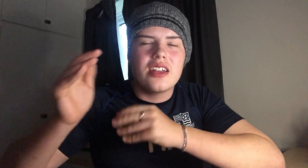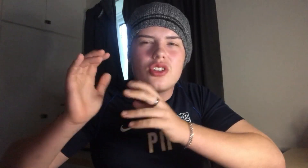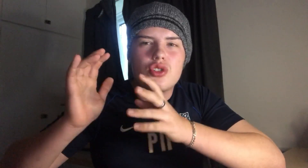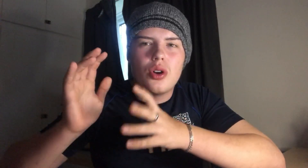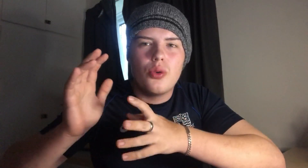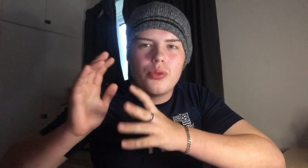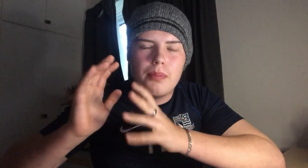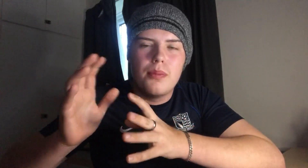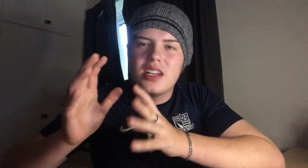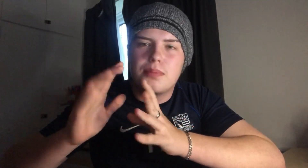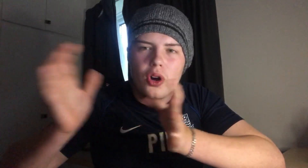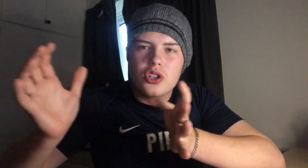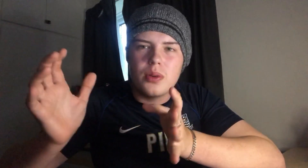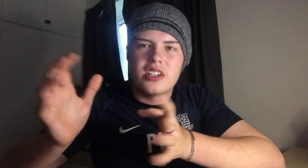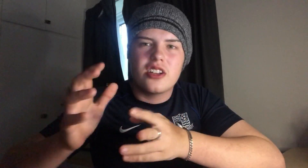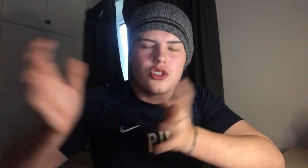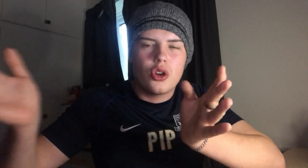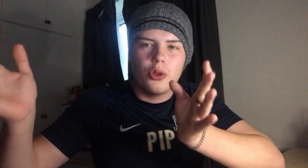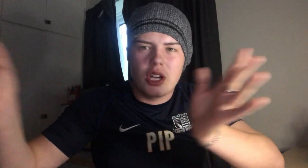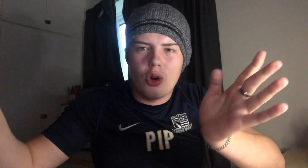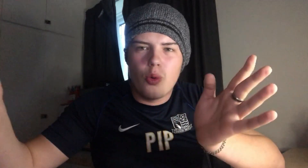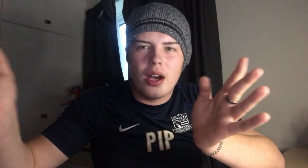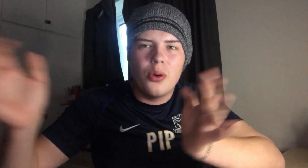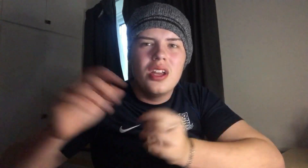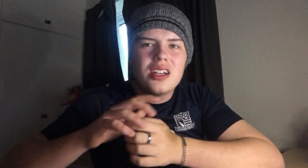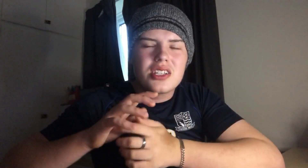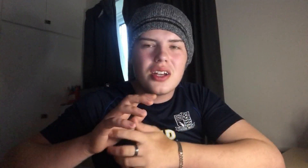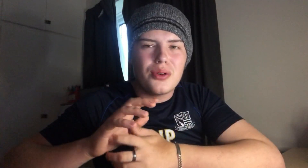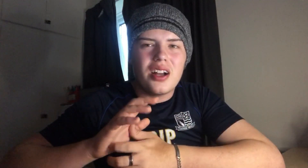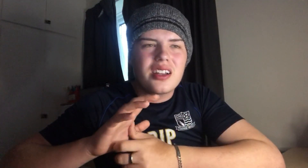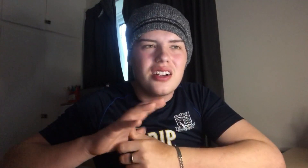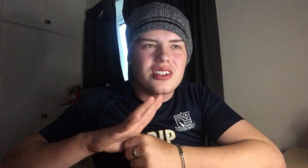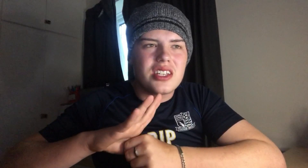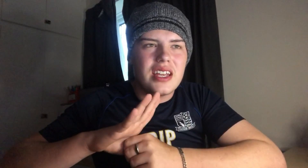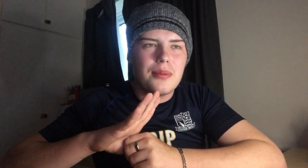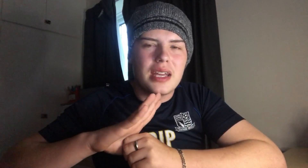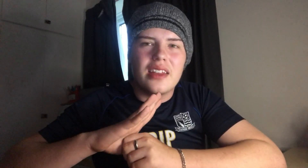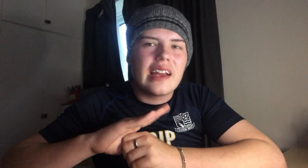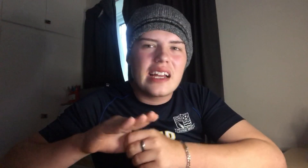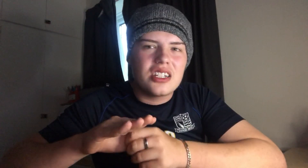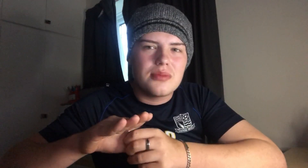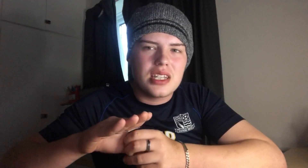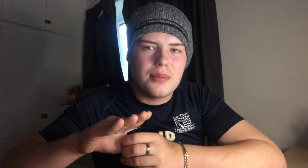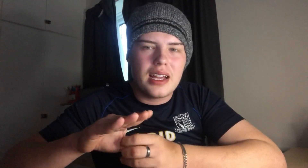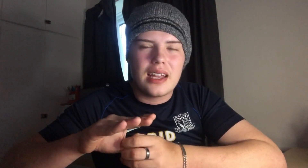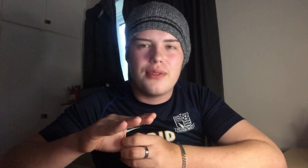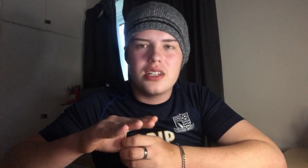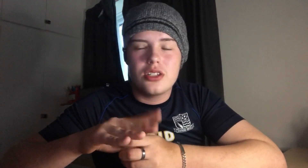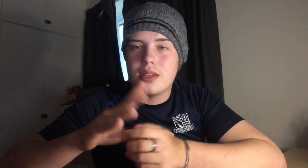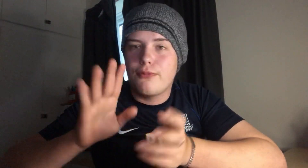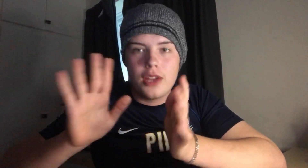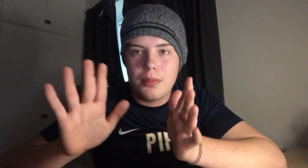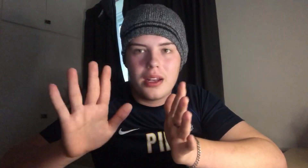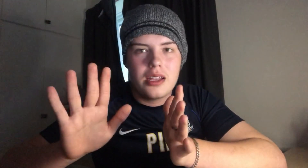didn't control his box well. He didn't control the goal well. So I can't see him getting that captaincy back. If he does, then fair play.